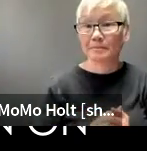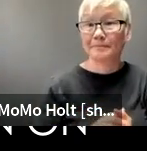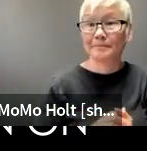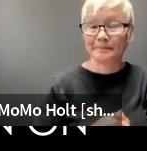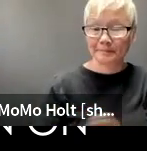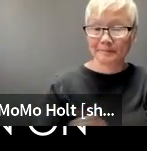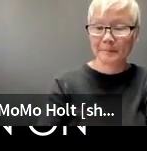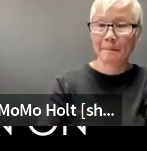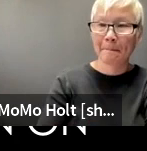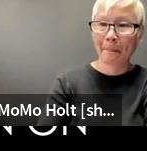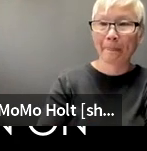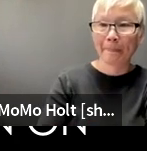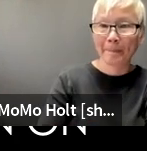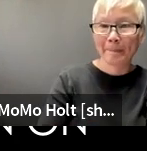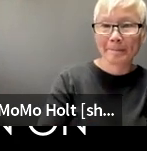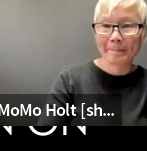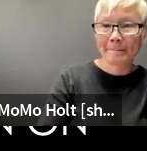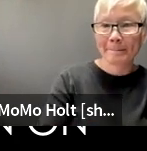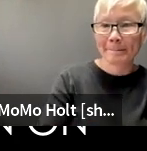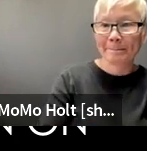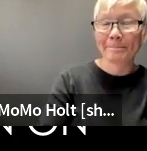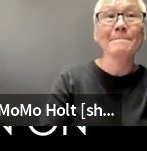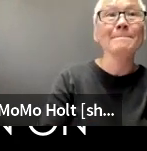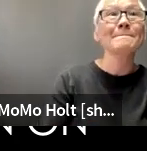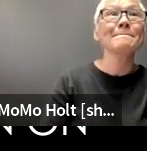easily find us and access the information.